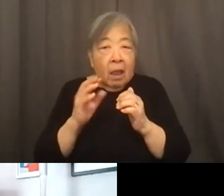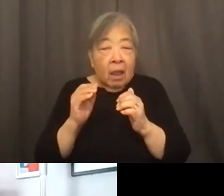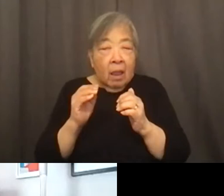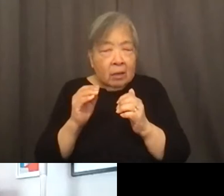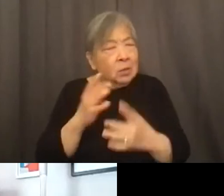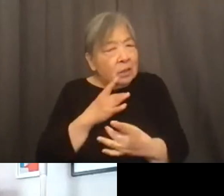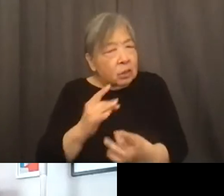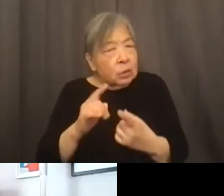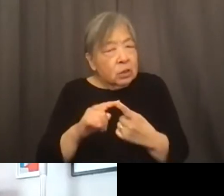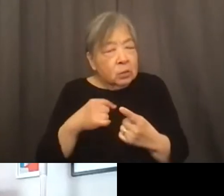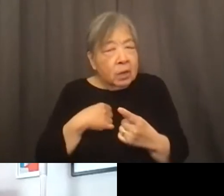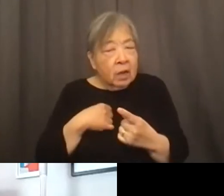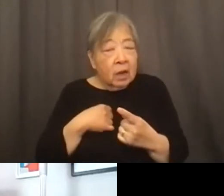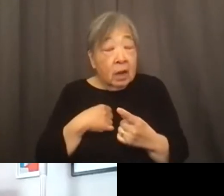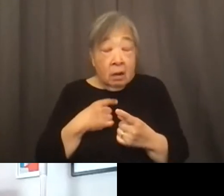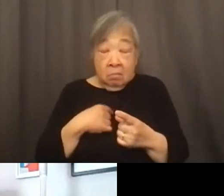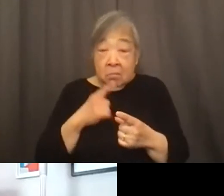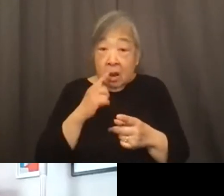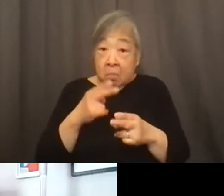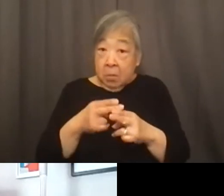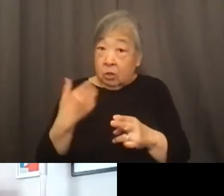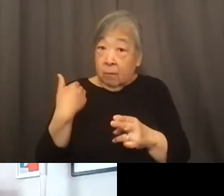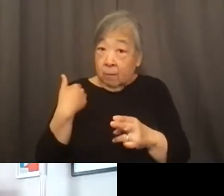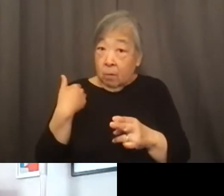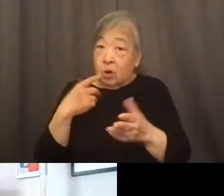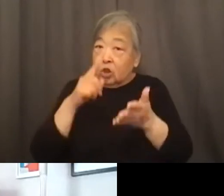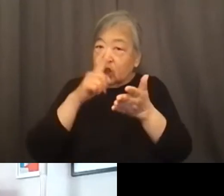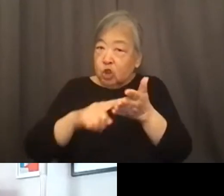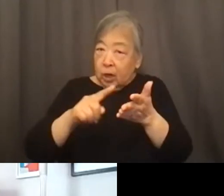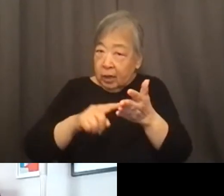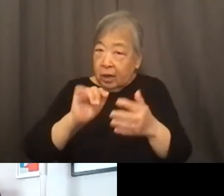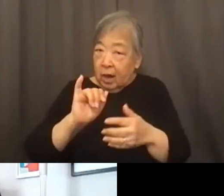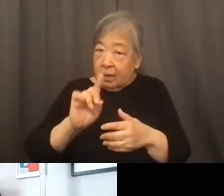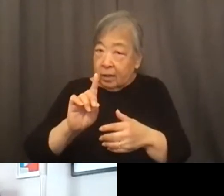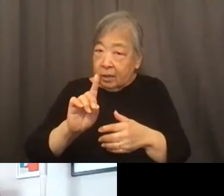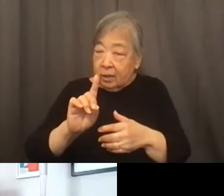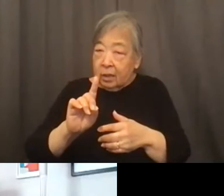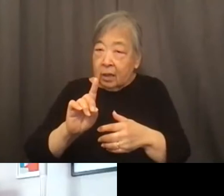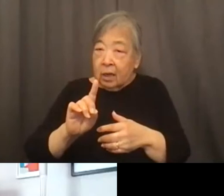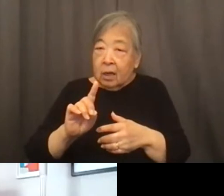but I think as I mentioned before in terms of checking ID in the self-guided tour